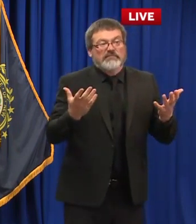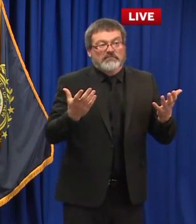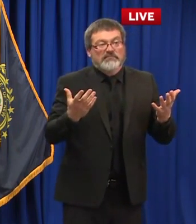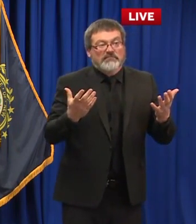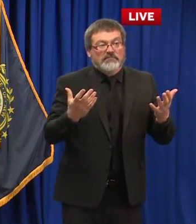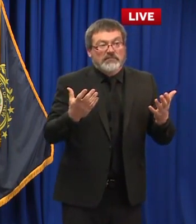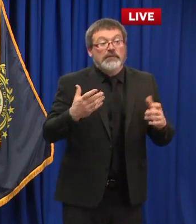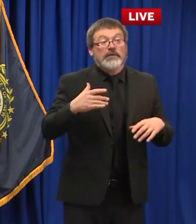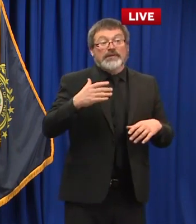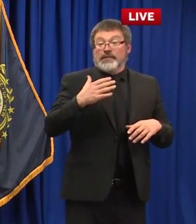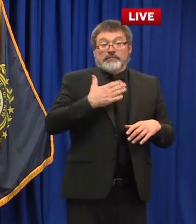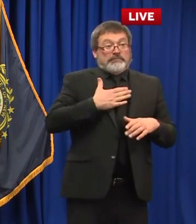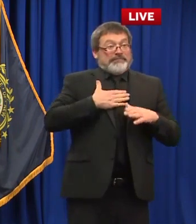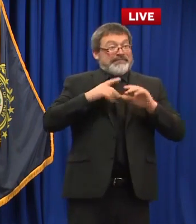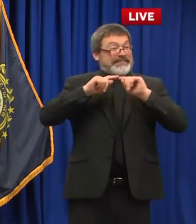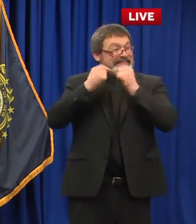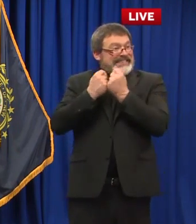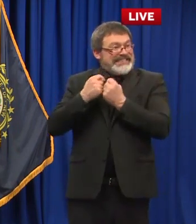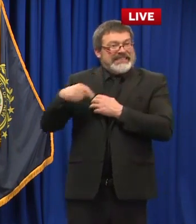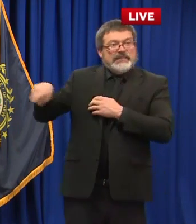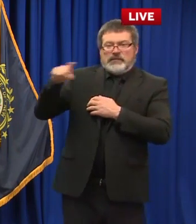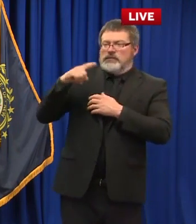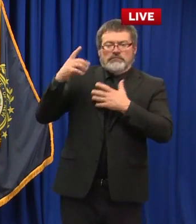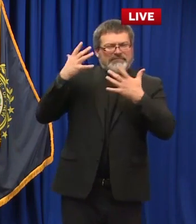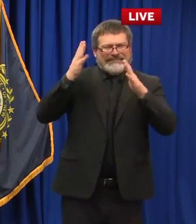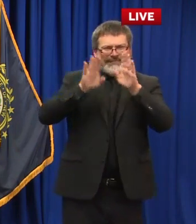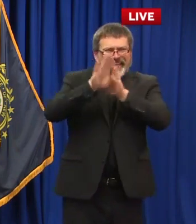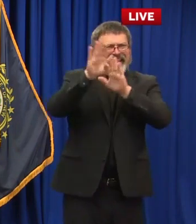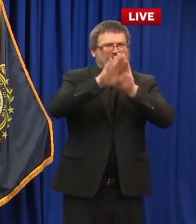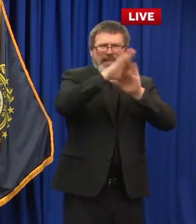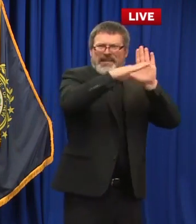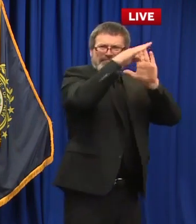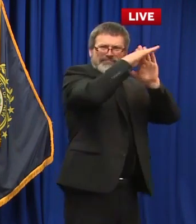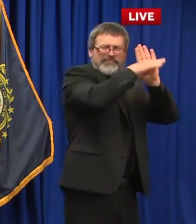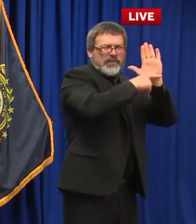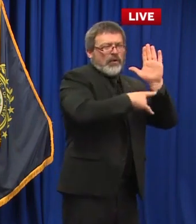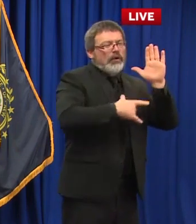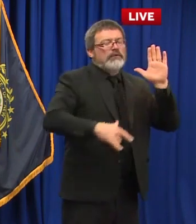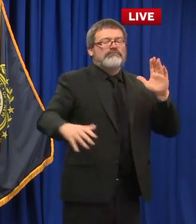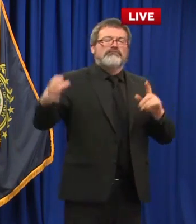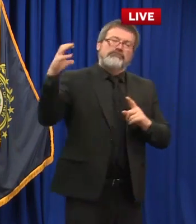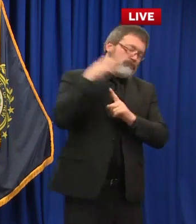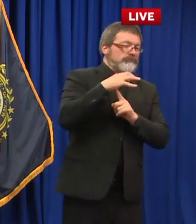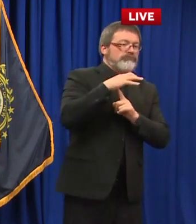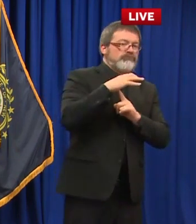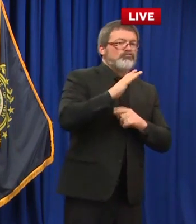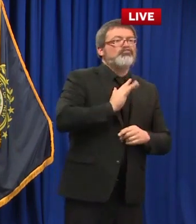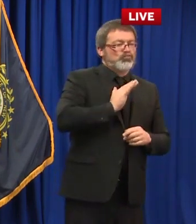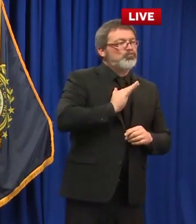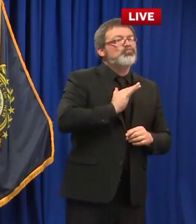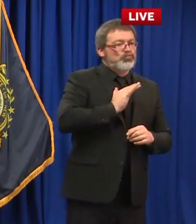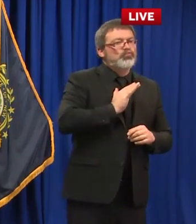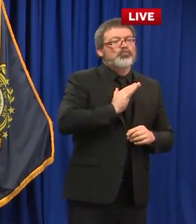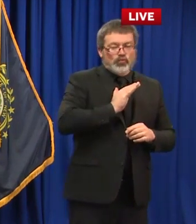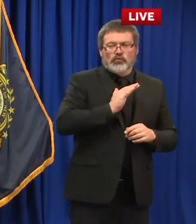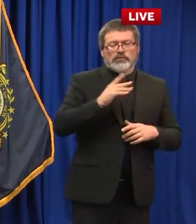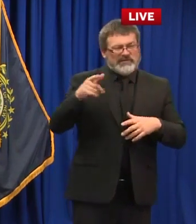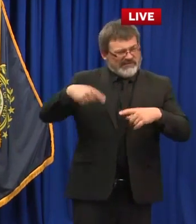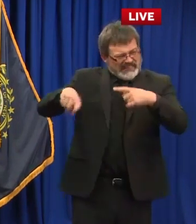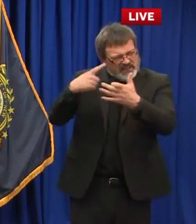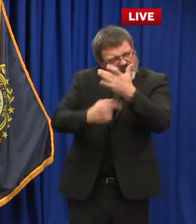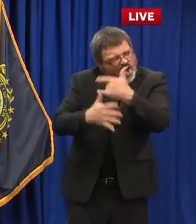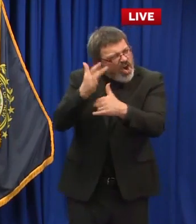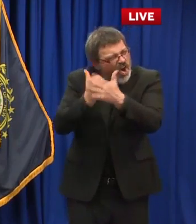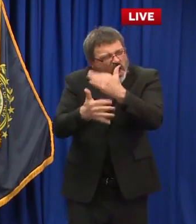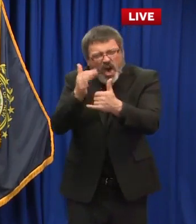lot of time on them looked at them carefully worked on worked with them directly with public health and cdc and i think we've really constructed something